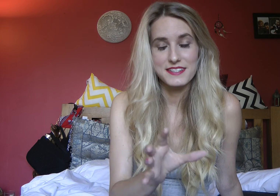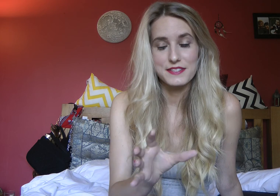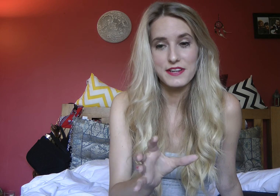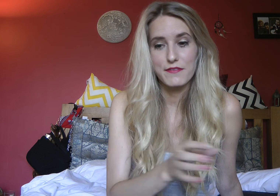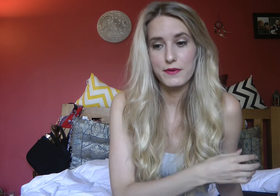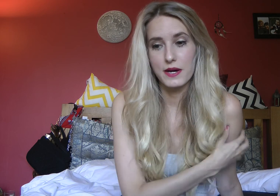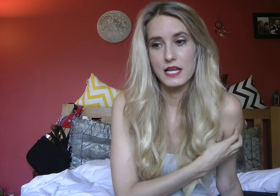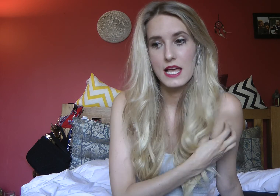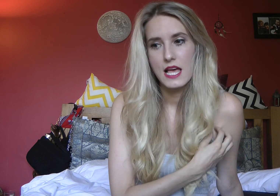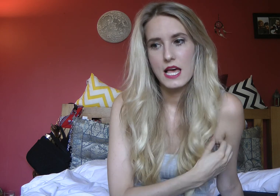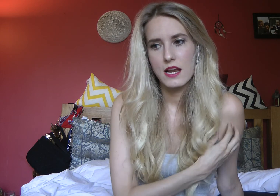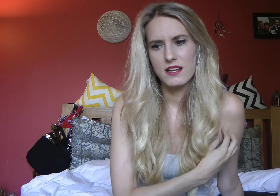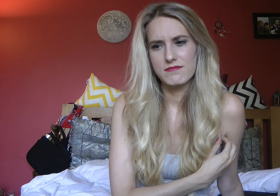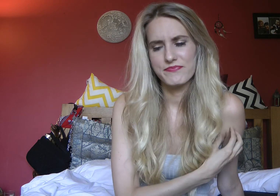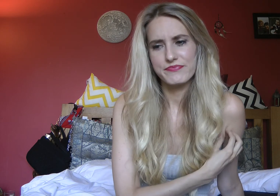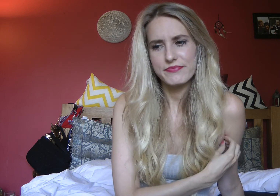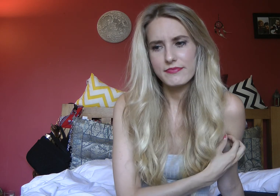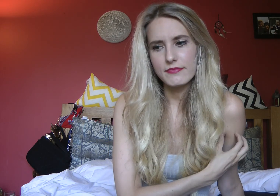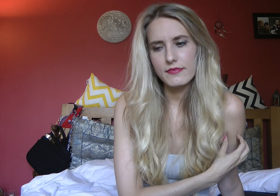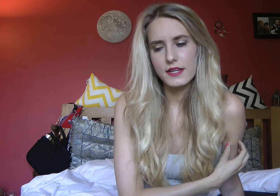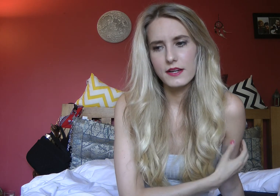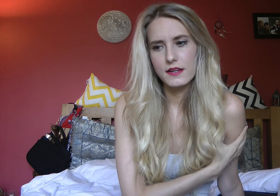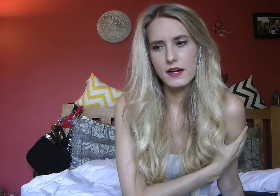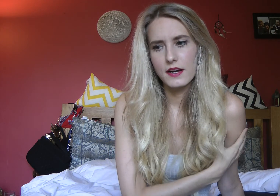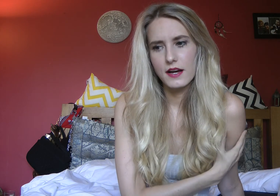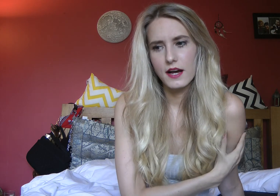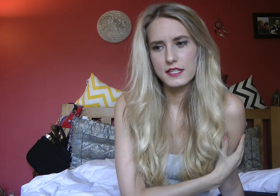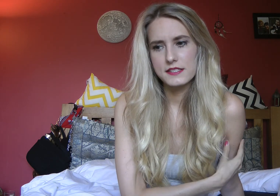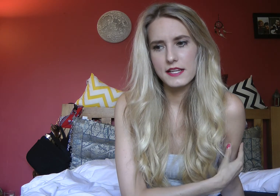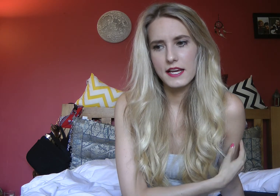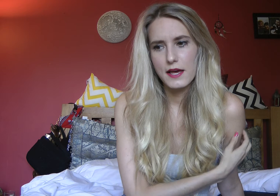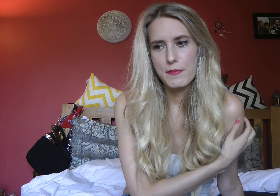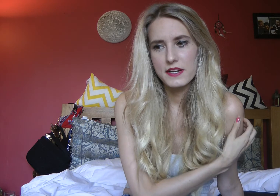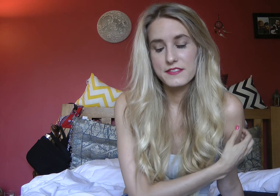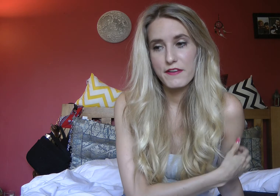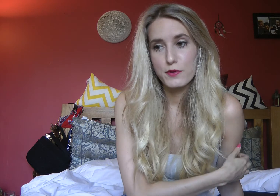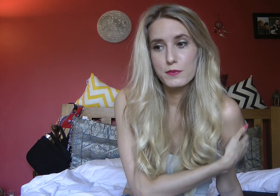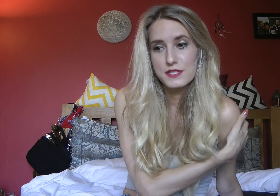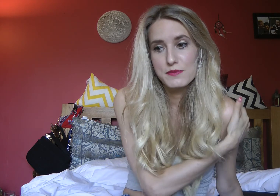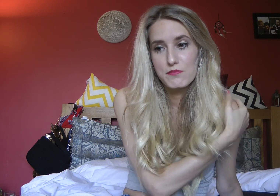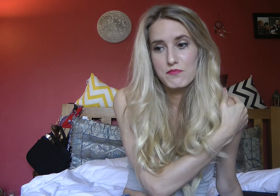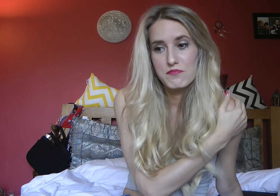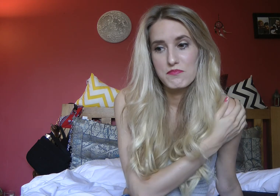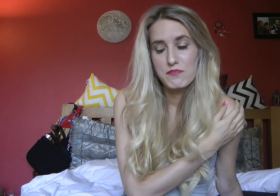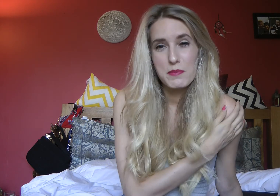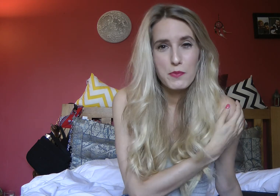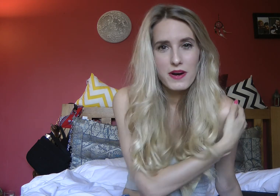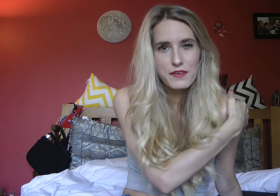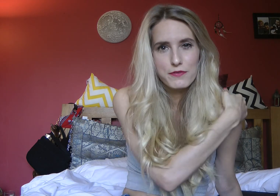nice for everyone I I just think it'd be nice if everyone was a bit more mindful